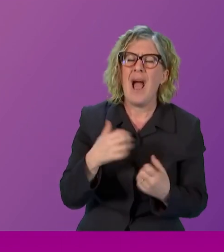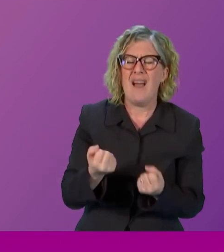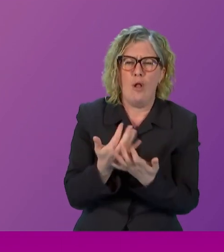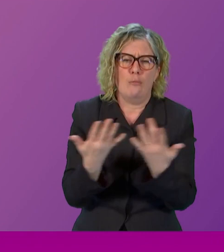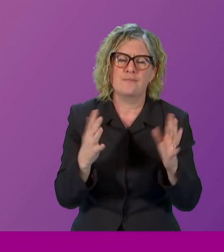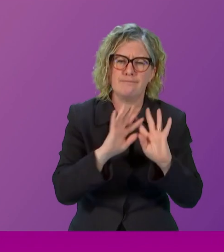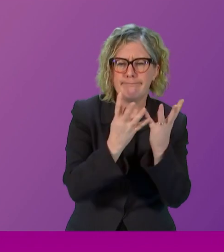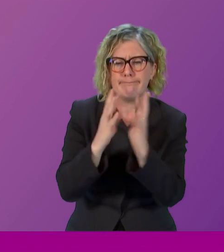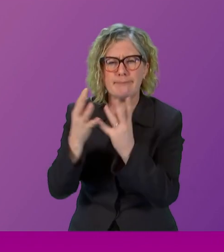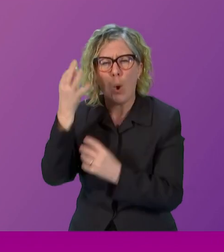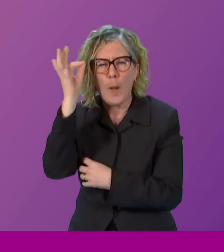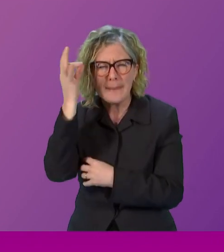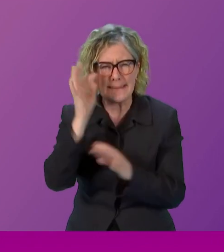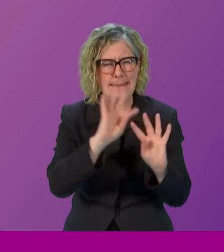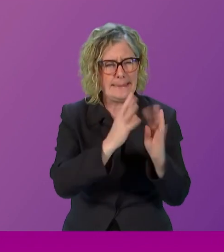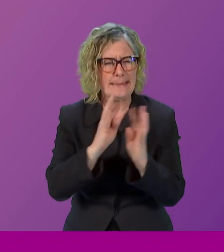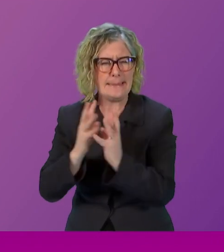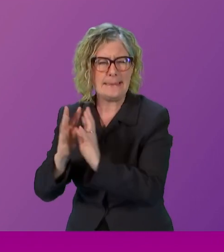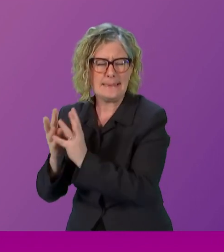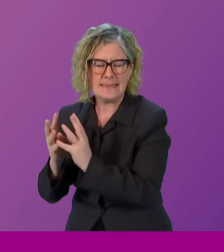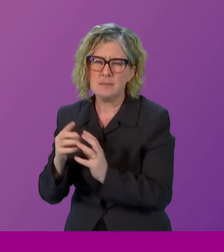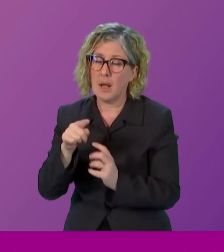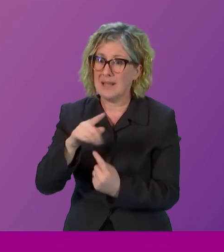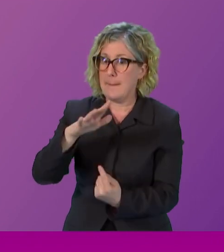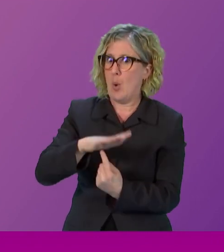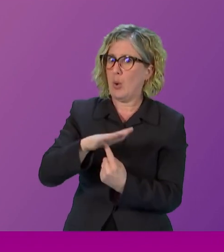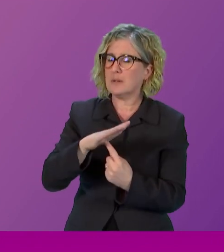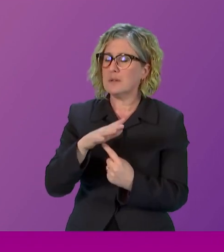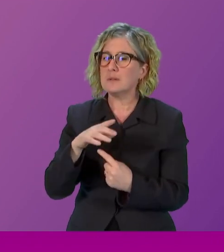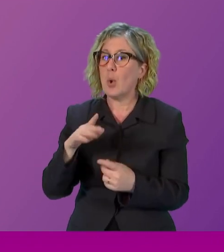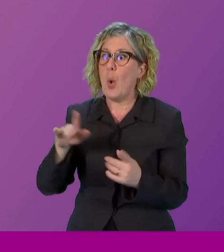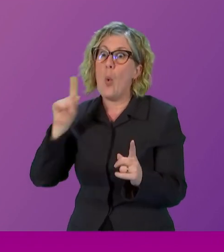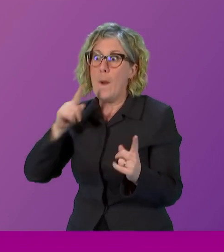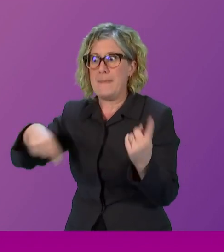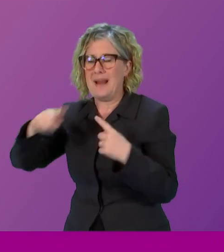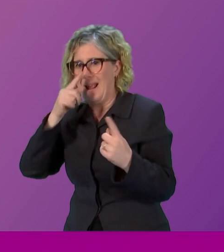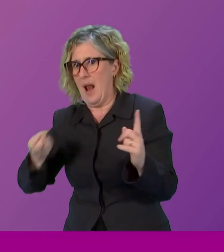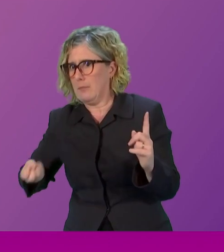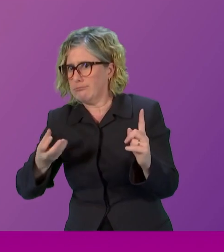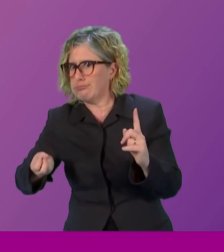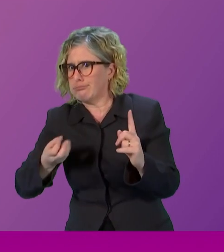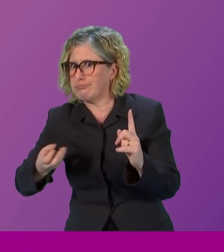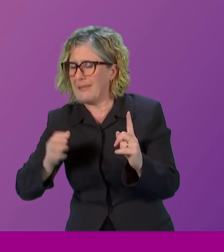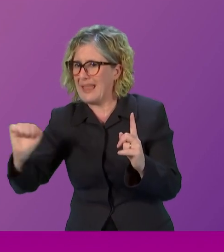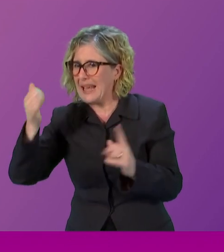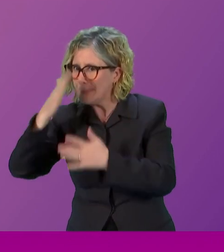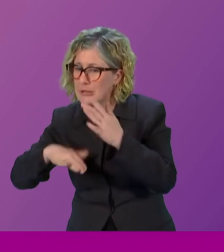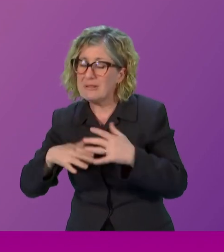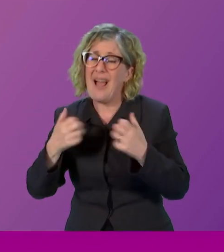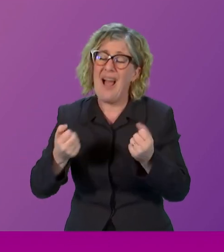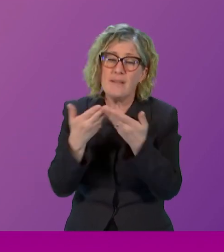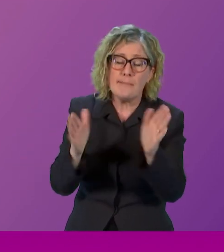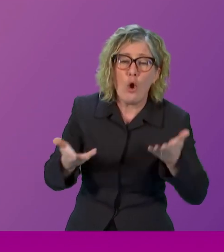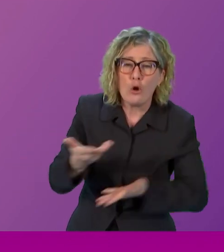important tool, I think, for women to feed in their lived experiences through consultation processes. I think also